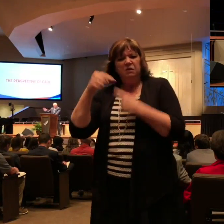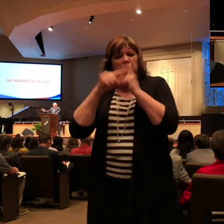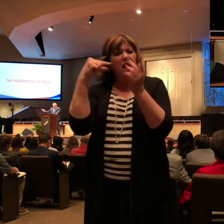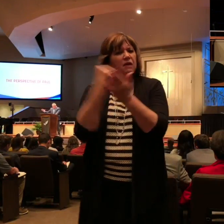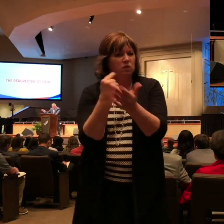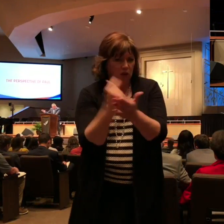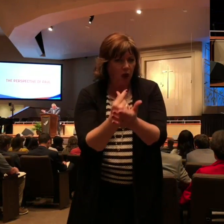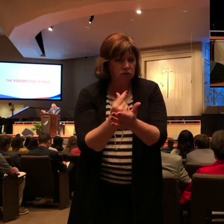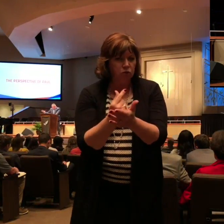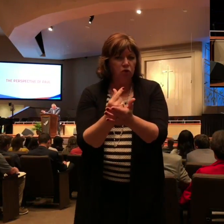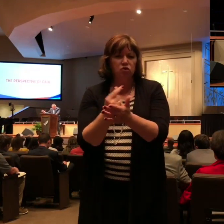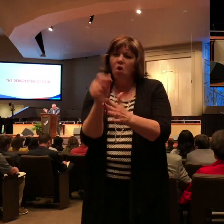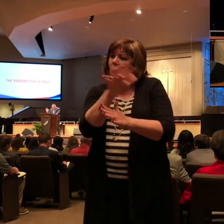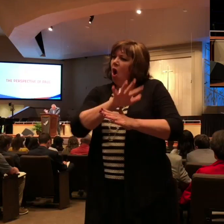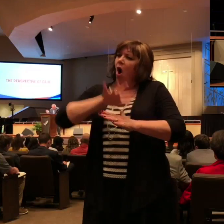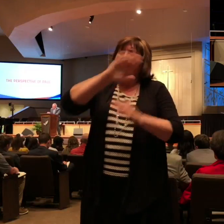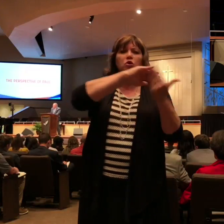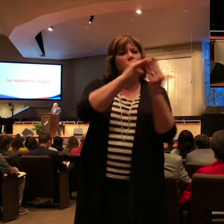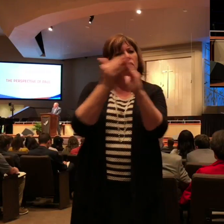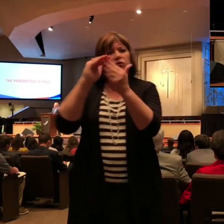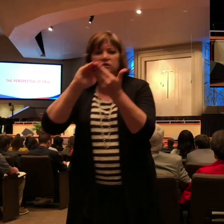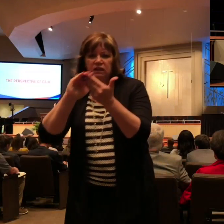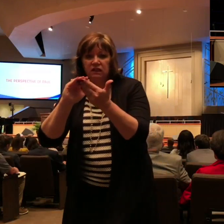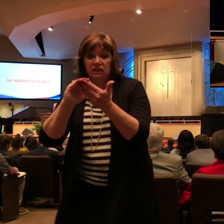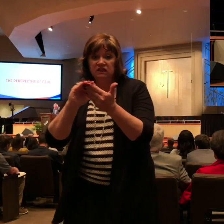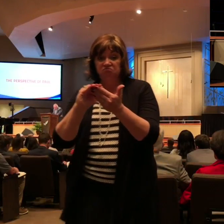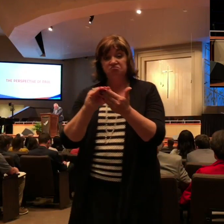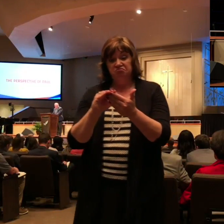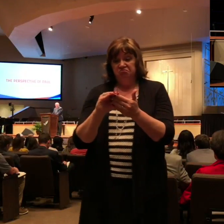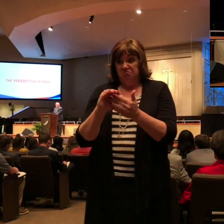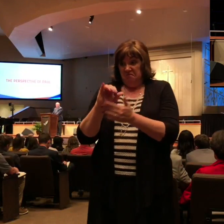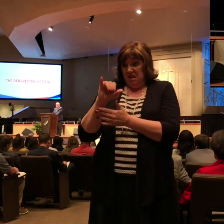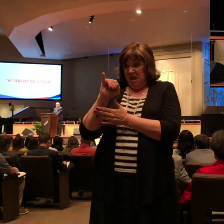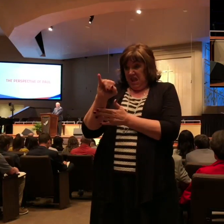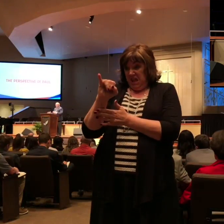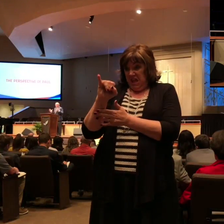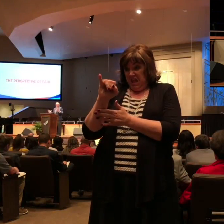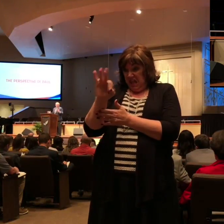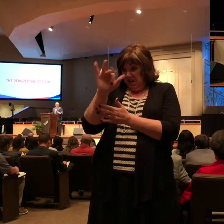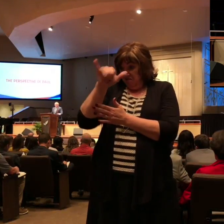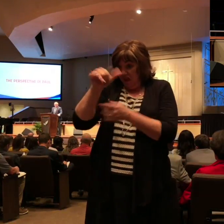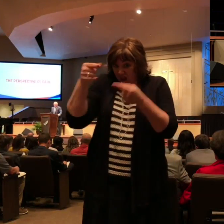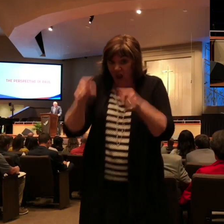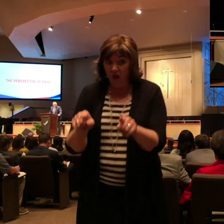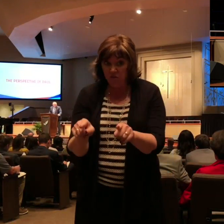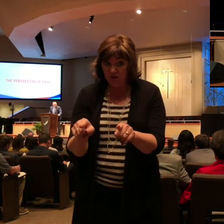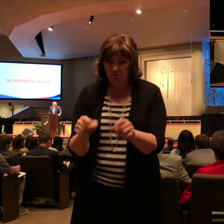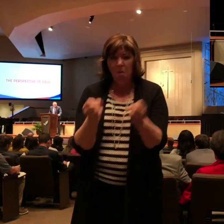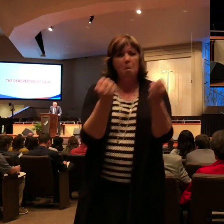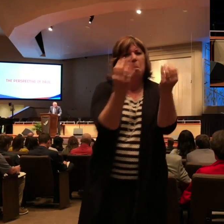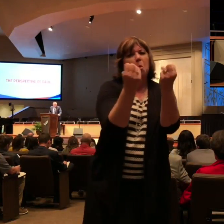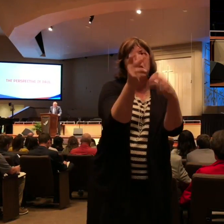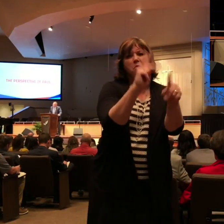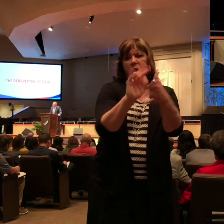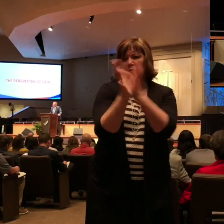reaching millions with the gospel literally around the known world at that time. Paul dreamt of going to Rome as a preacher.